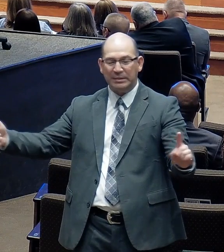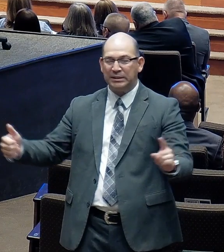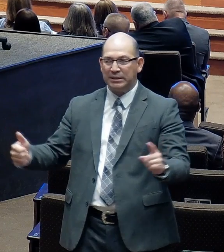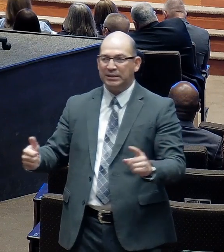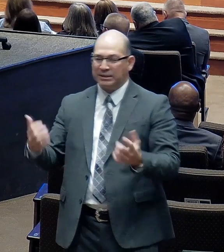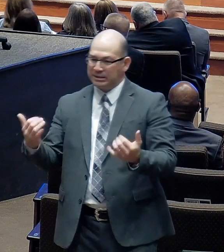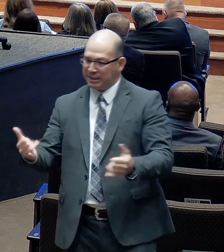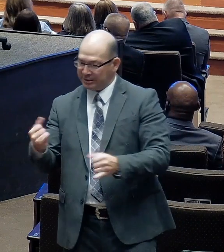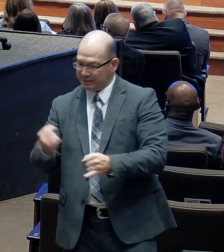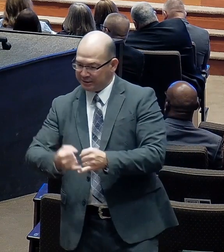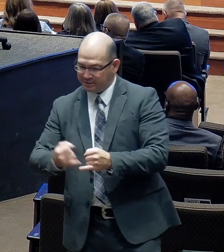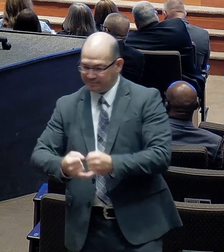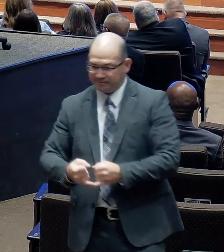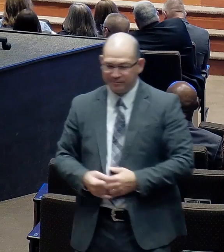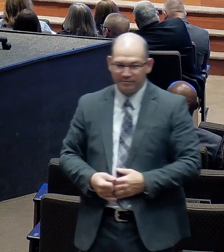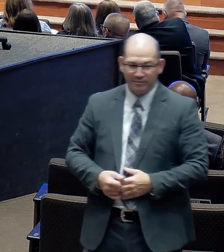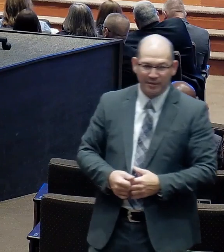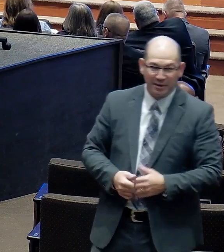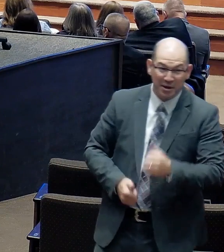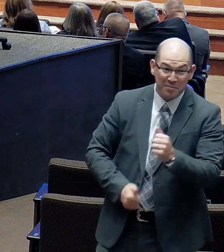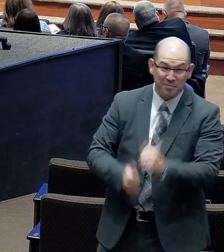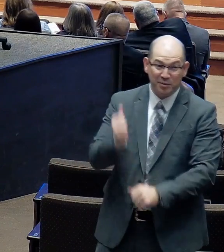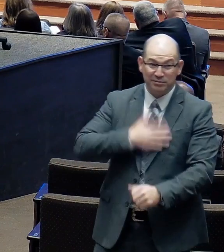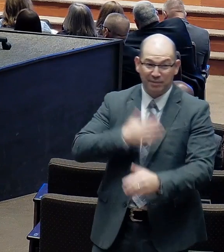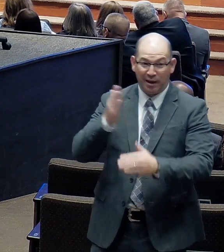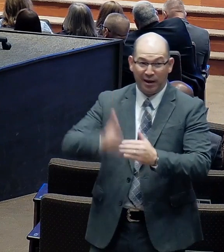closings are long. This one is not. Okay.